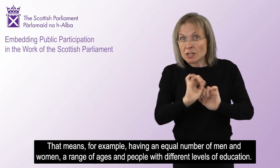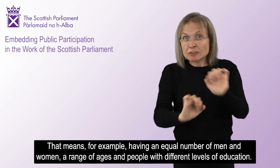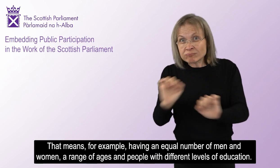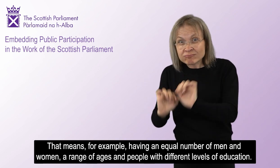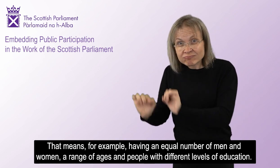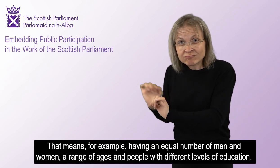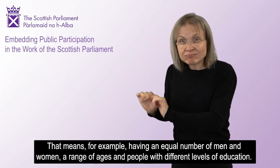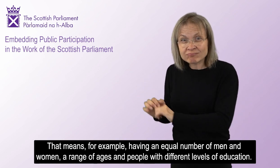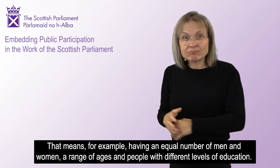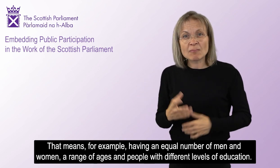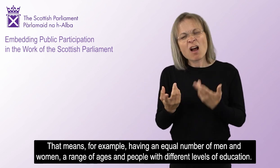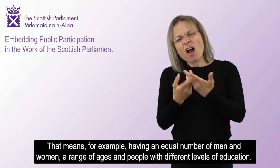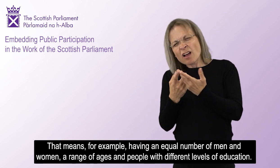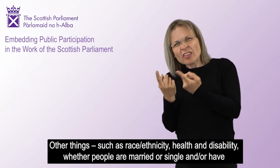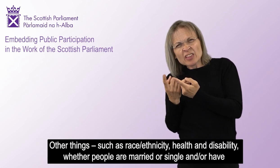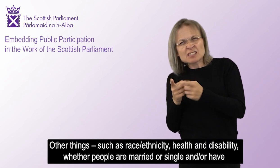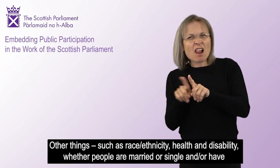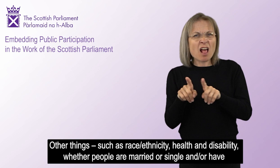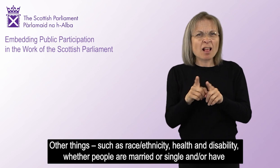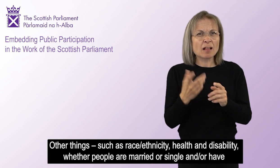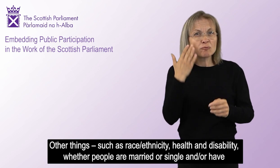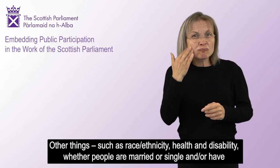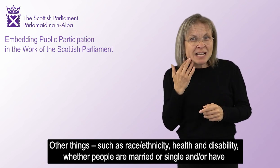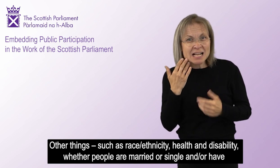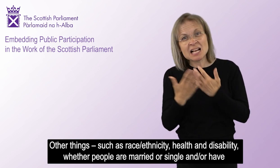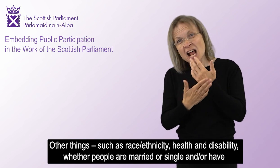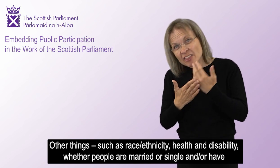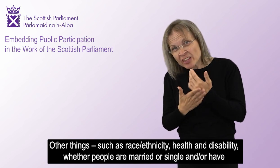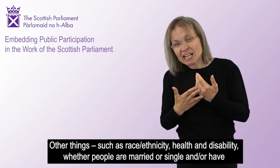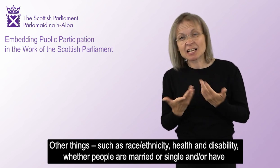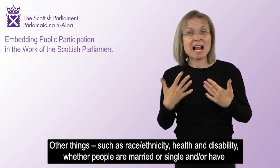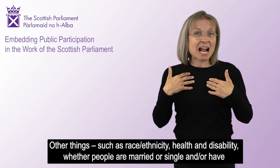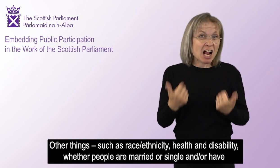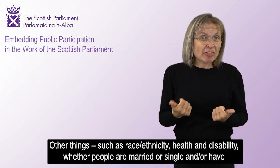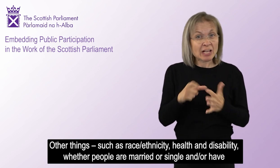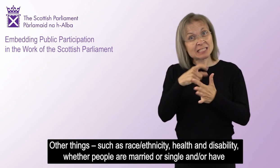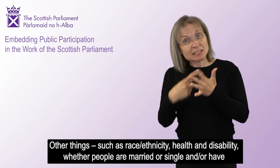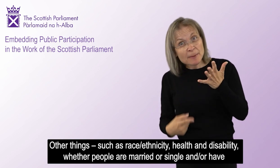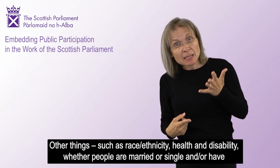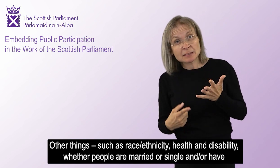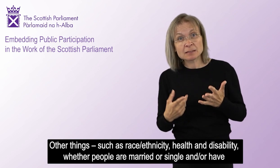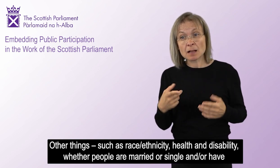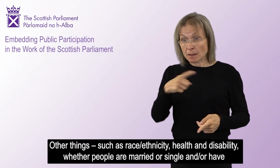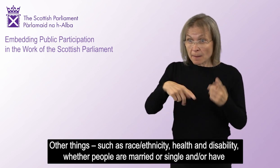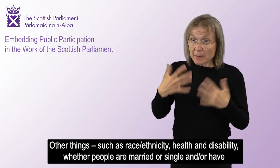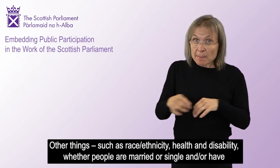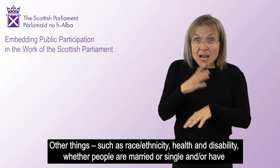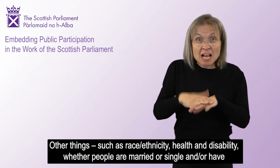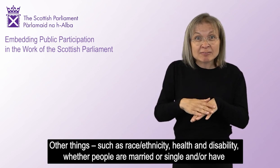of education. Other things, such as race, ethnicity, health and disability, whether people are married or